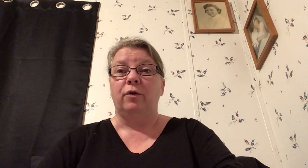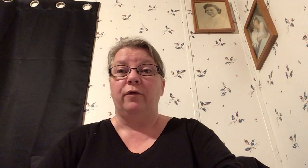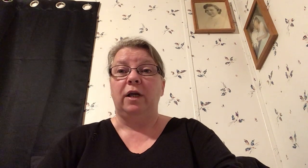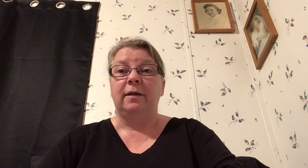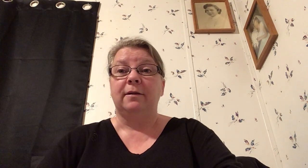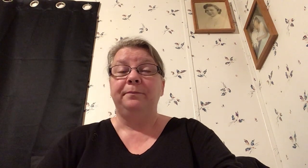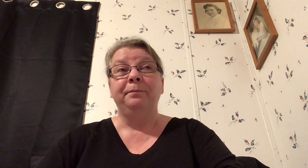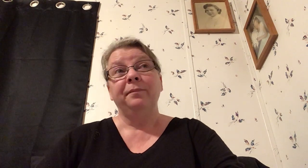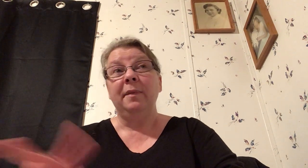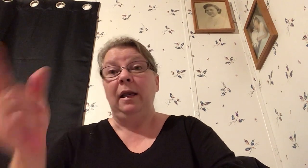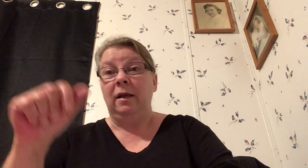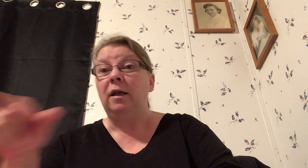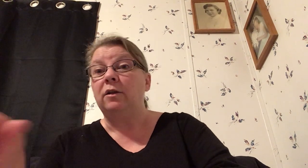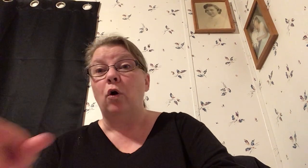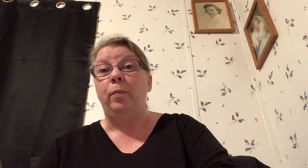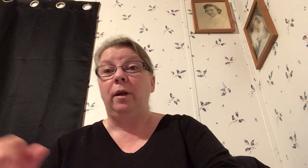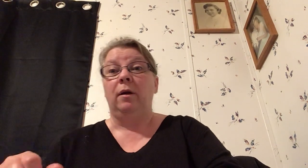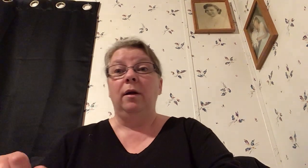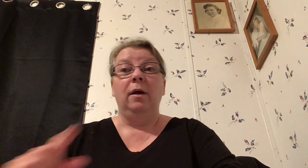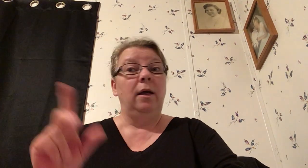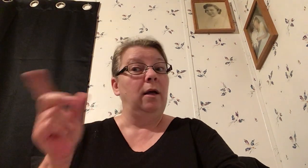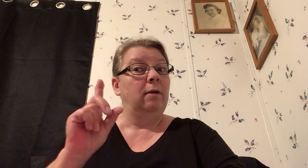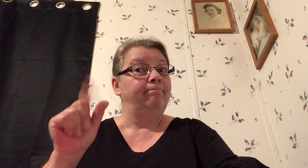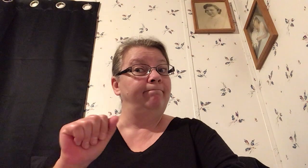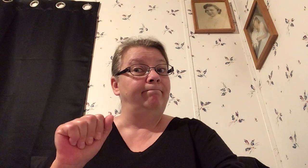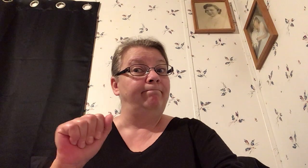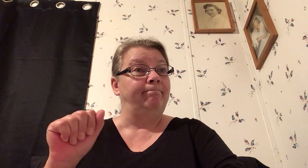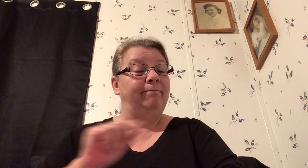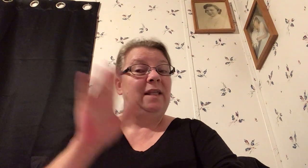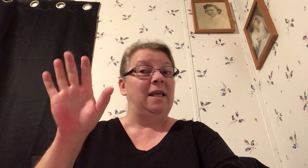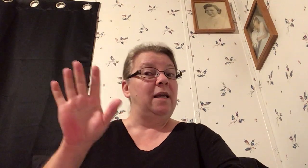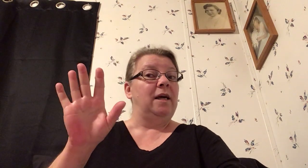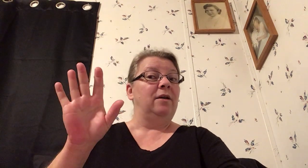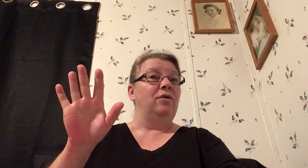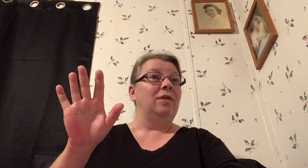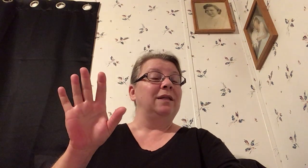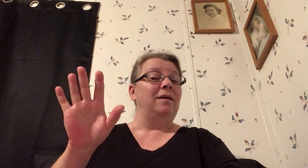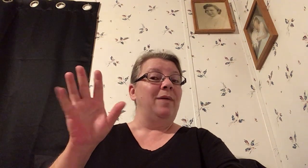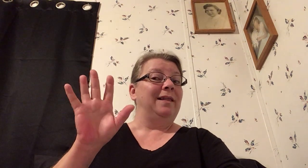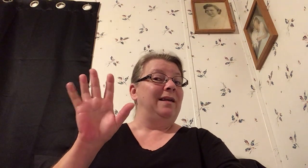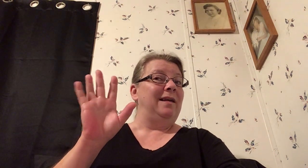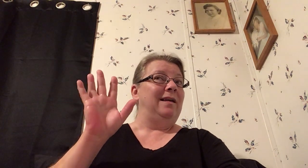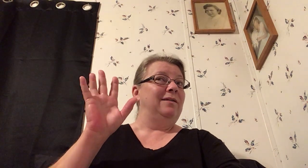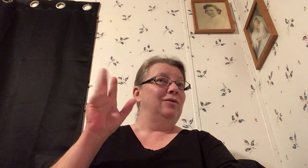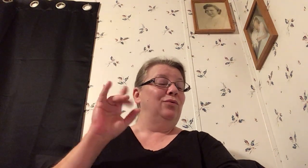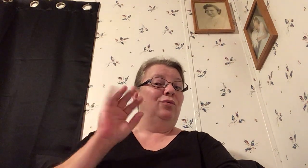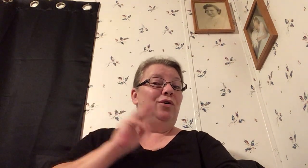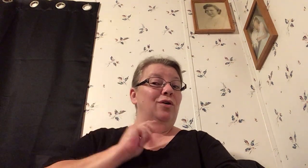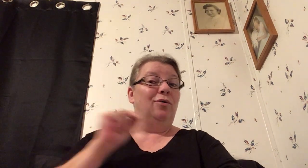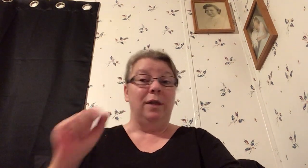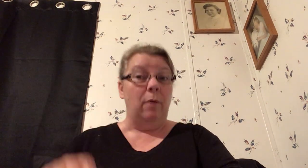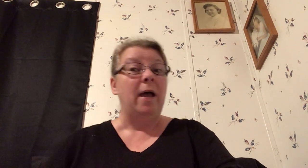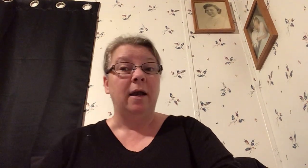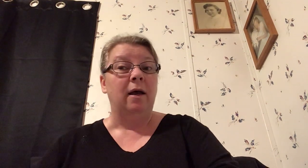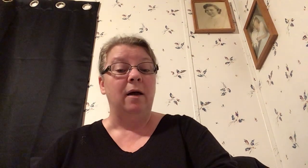of her desk and it's open and yeah no that's not my thing and so you know they'll back up